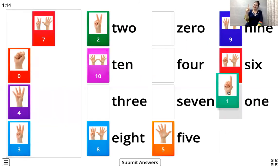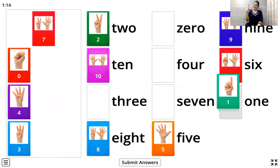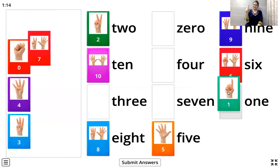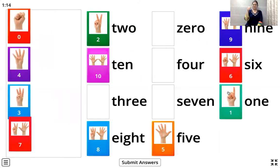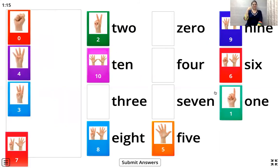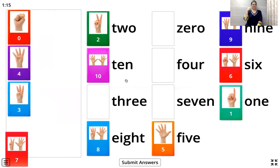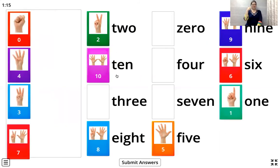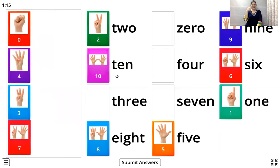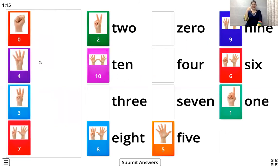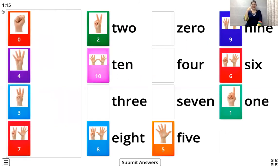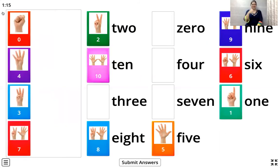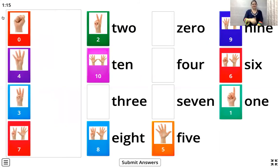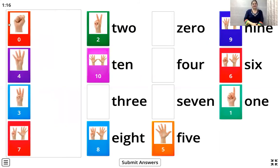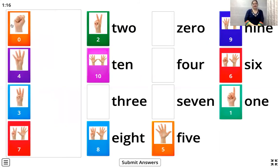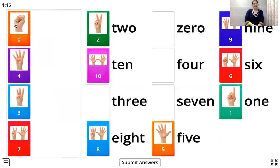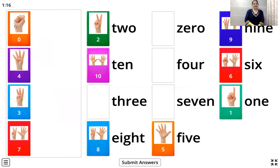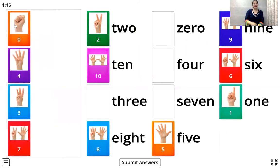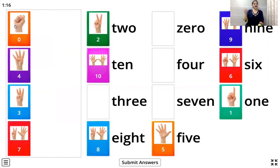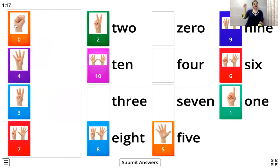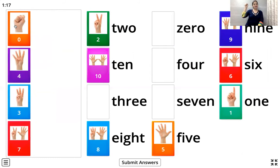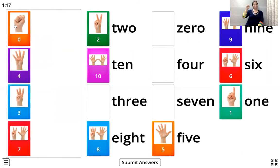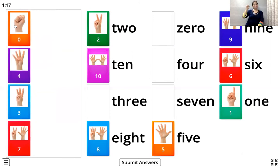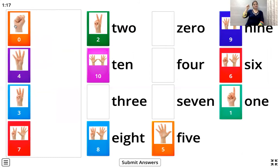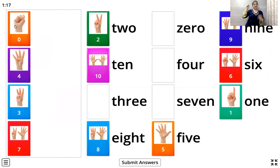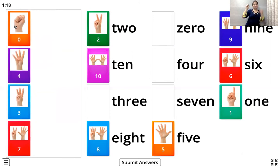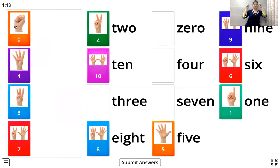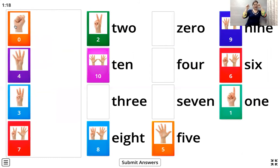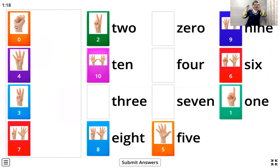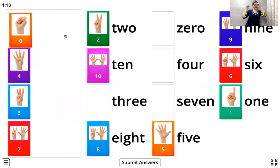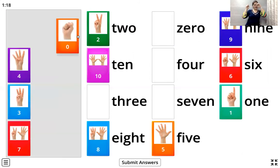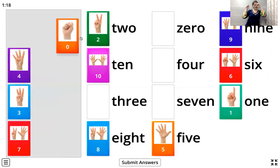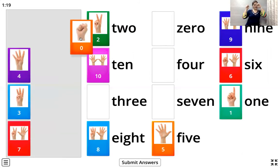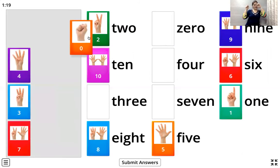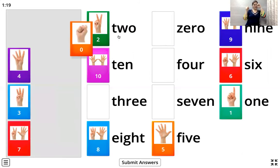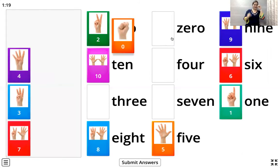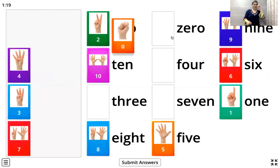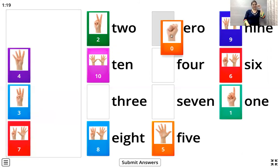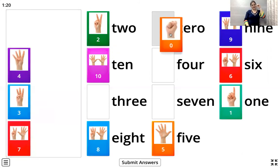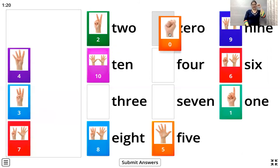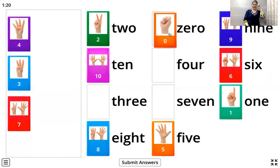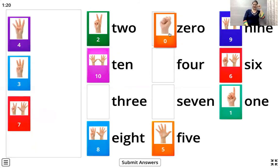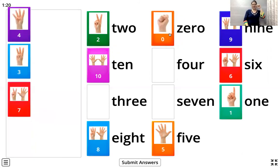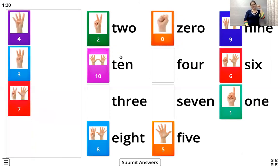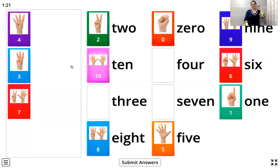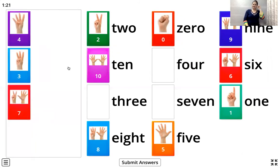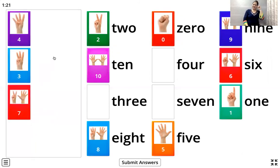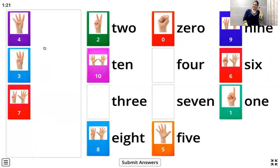perfect and now zero zero zero zero